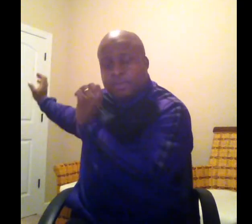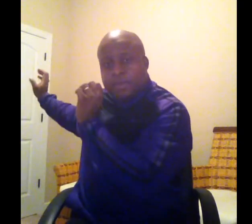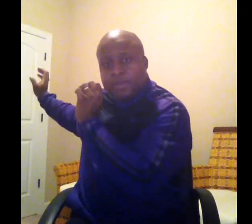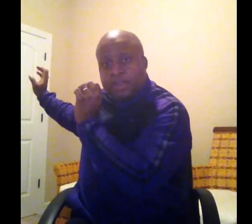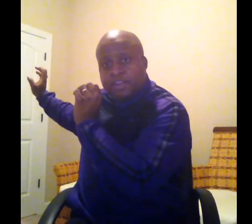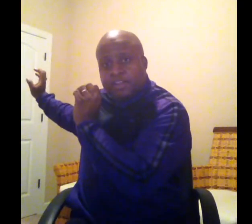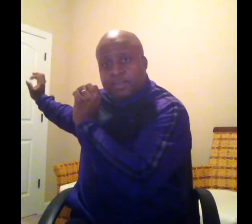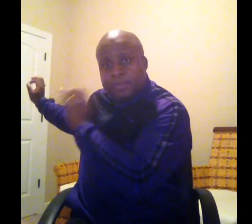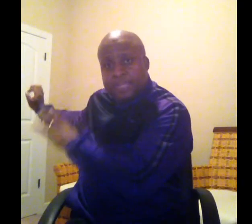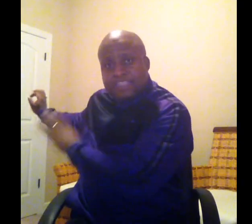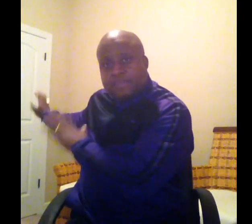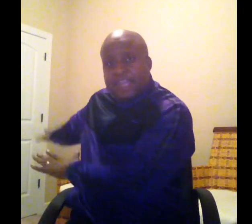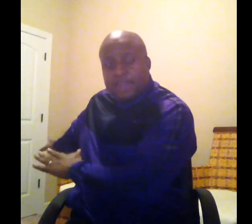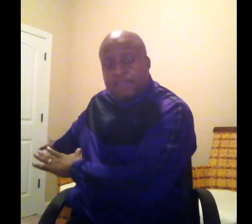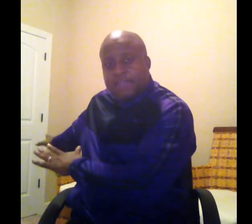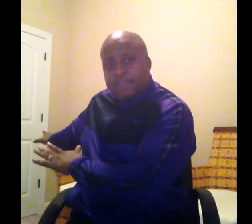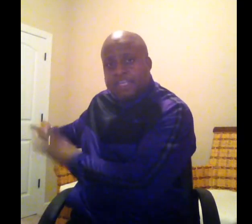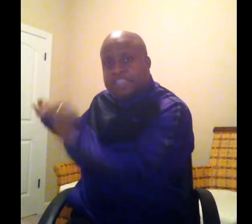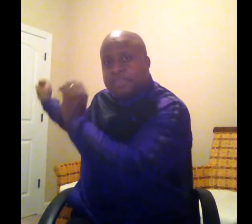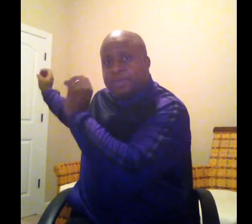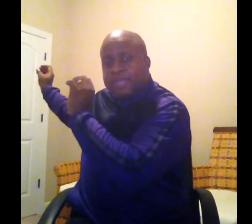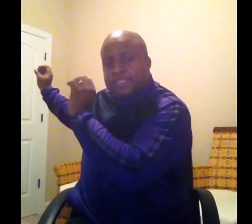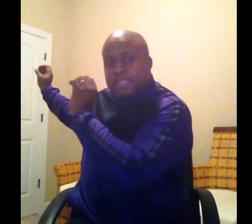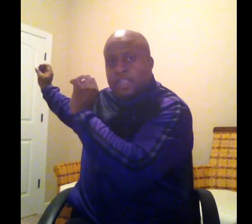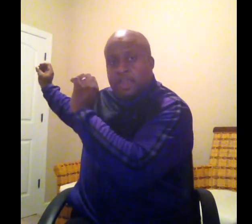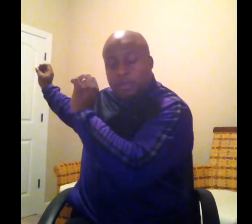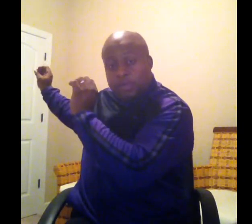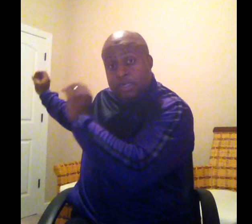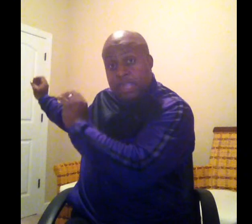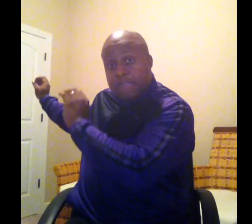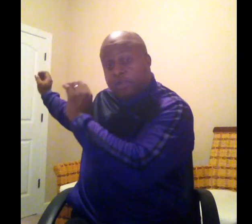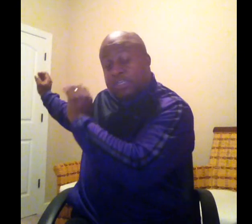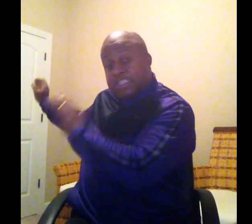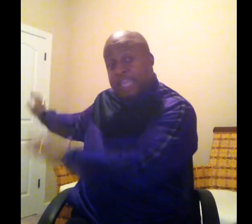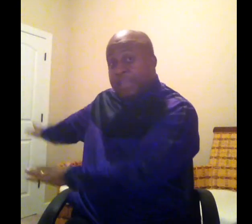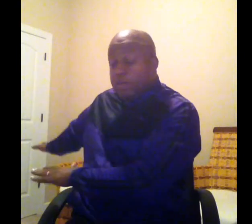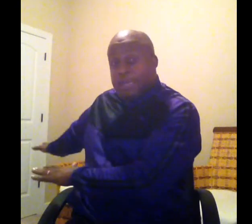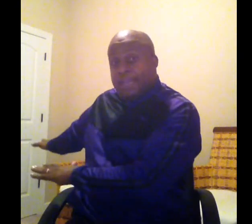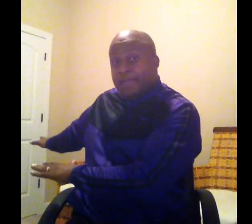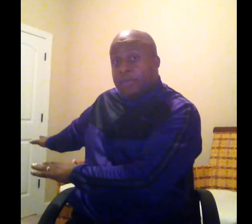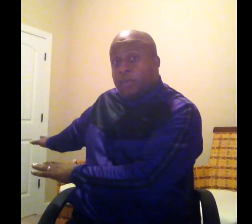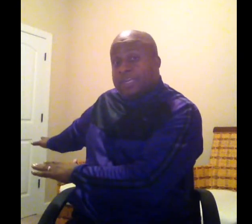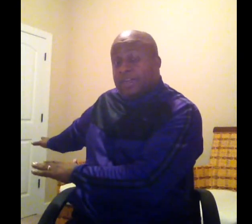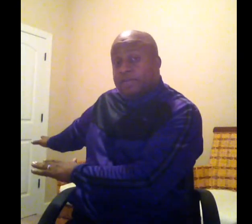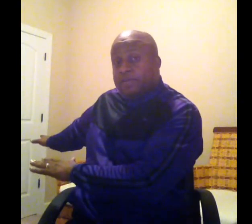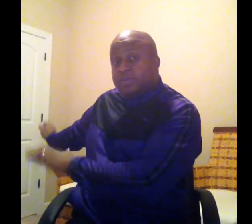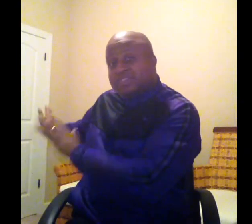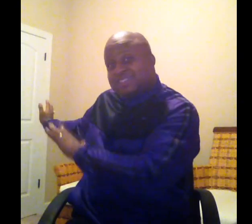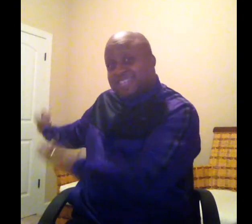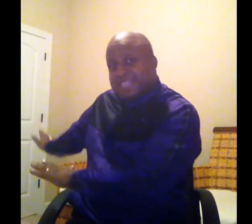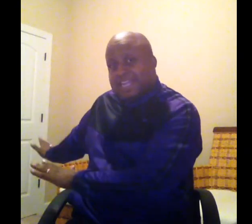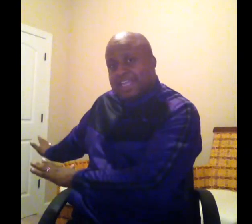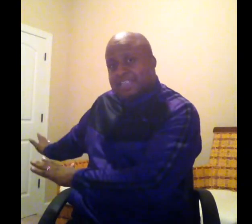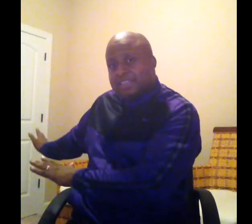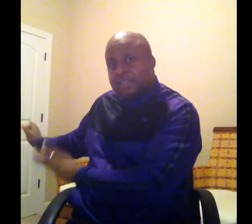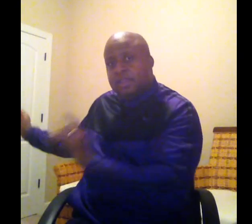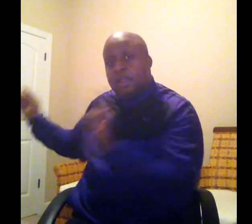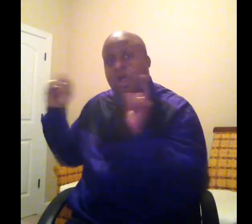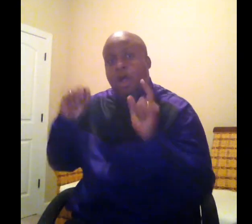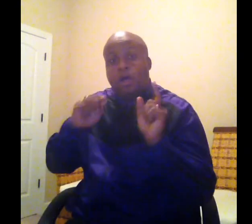place of elevation. It's a place where God's going to take your life from one level to the next, all